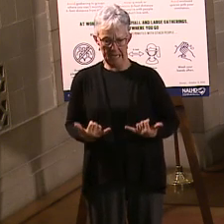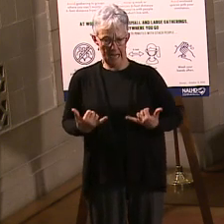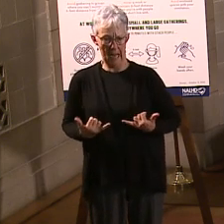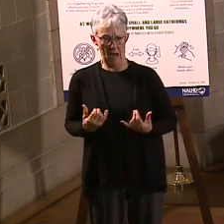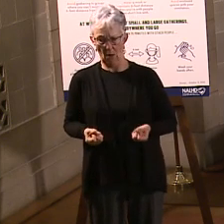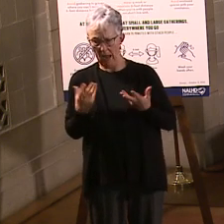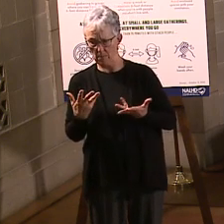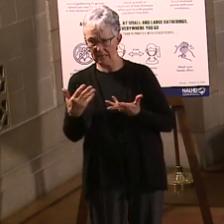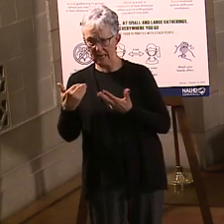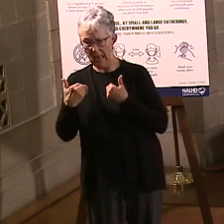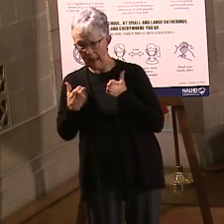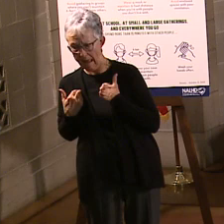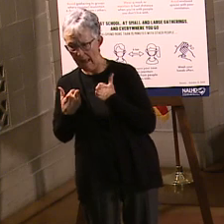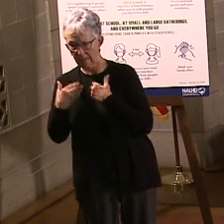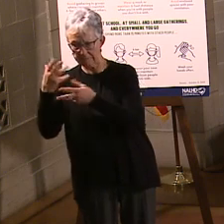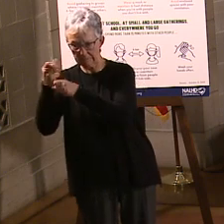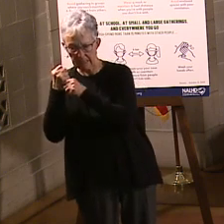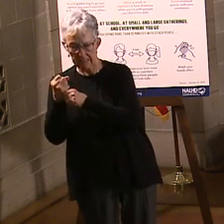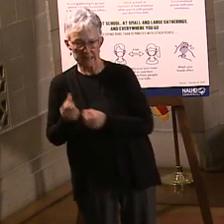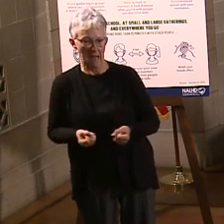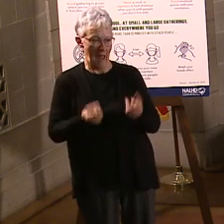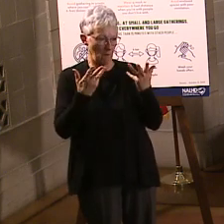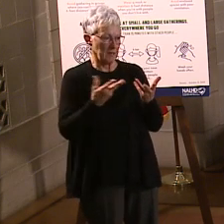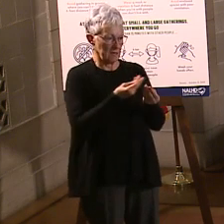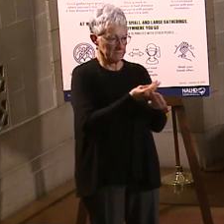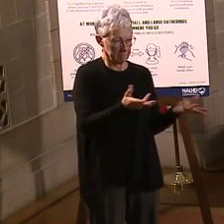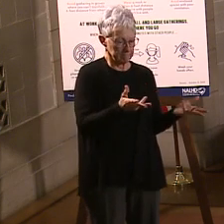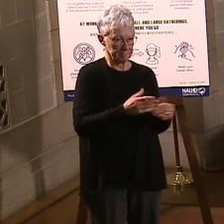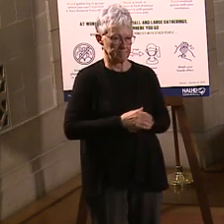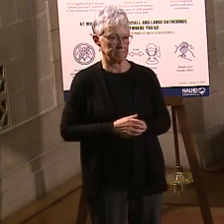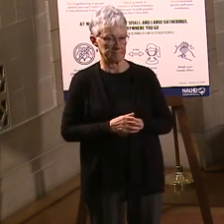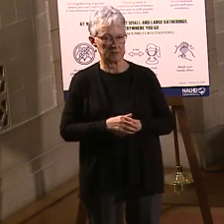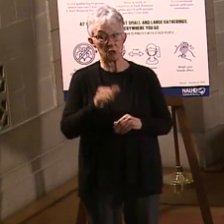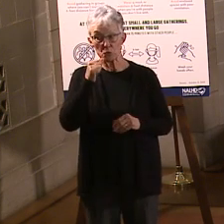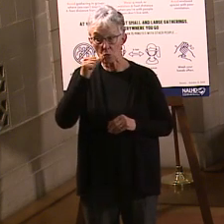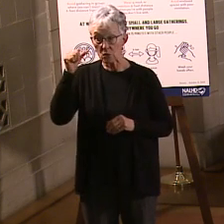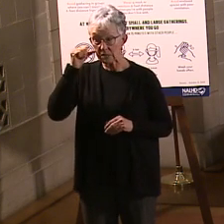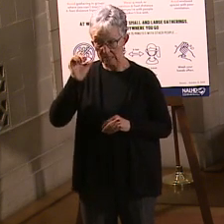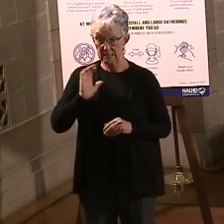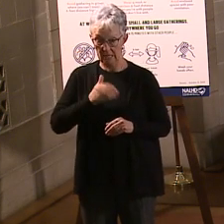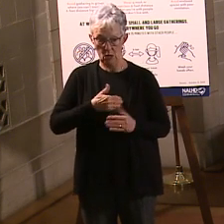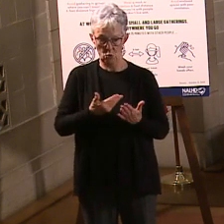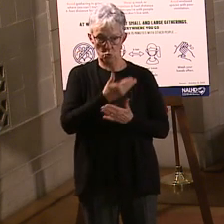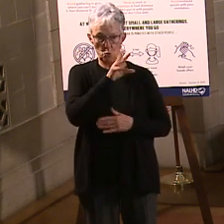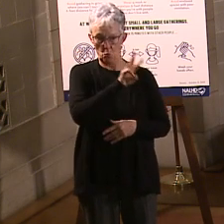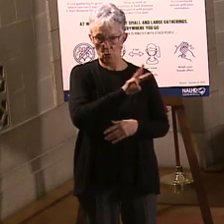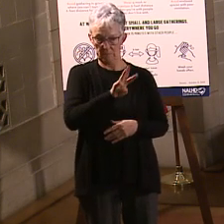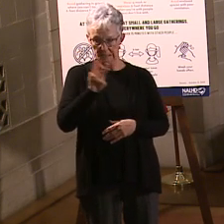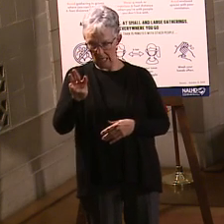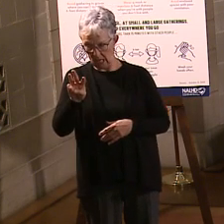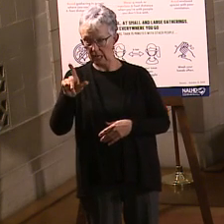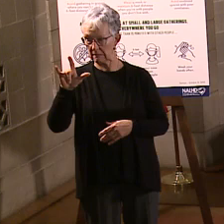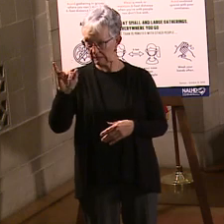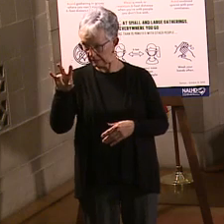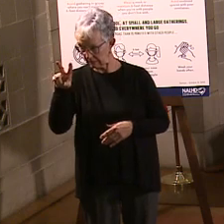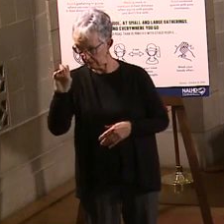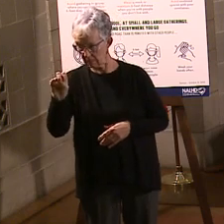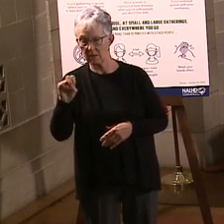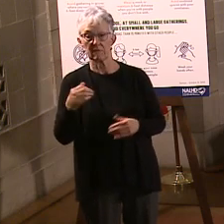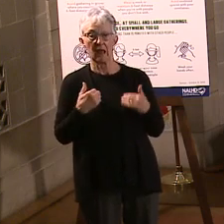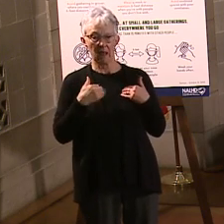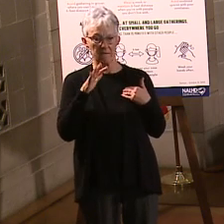registration system went live yesterday, and we've received over 54,000 registrations as of this morning. And today, our